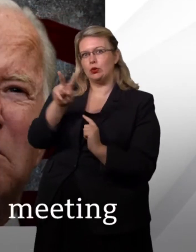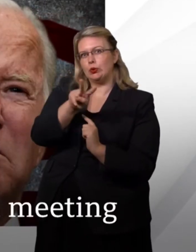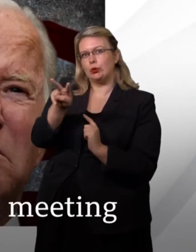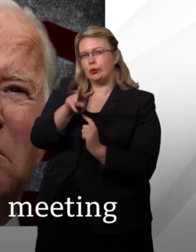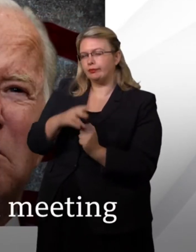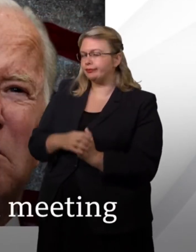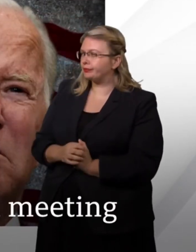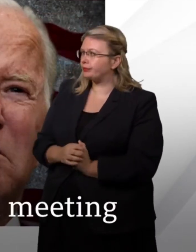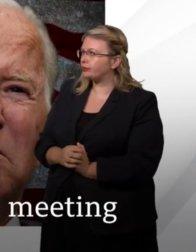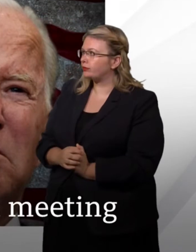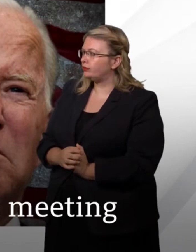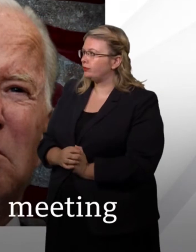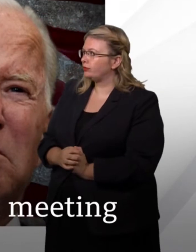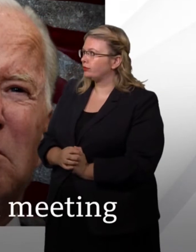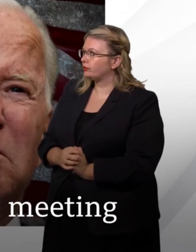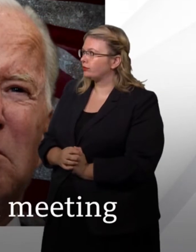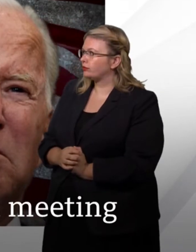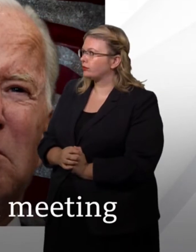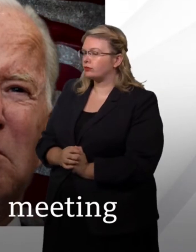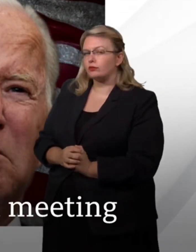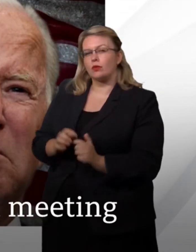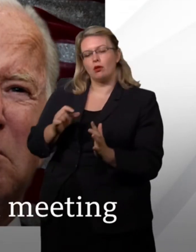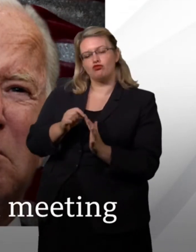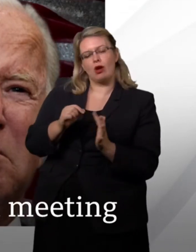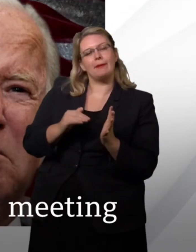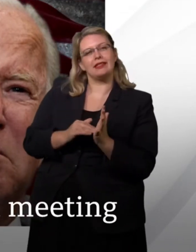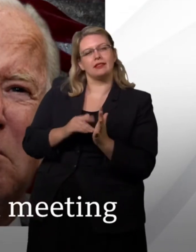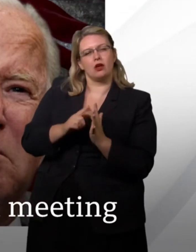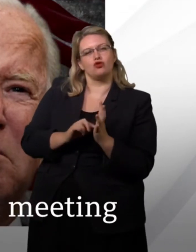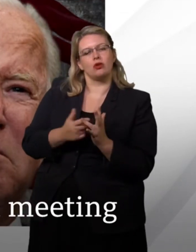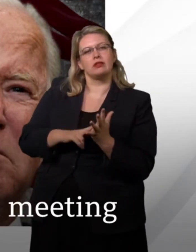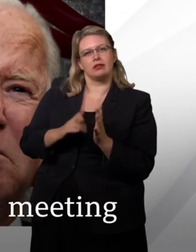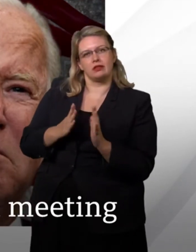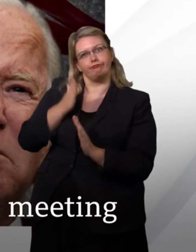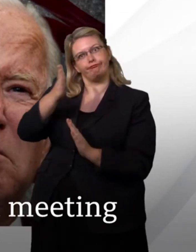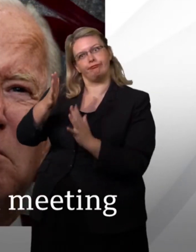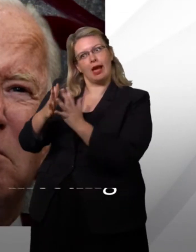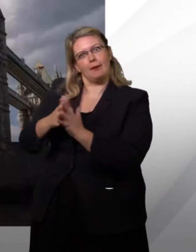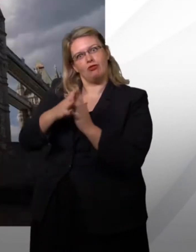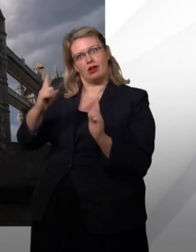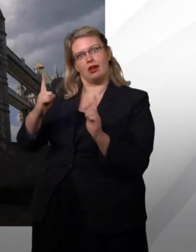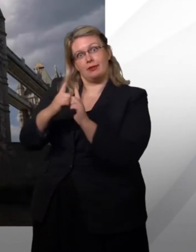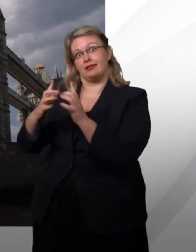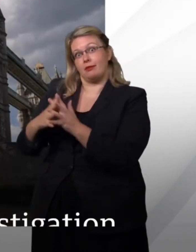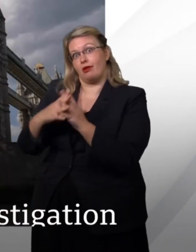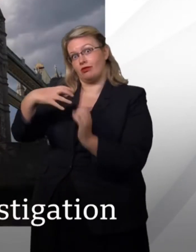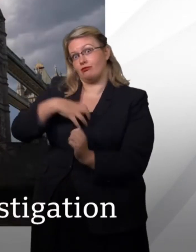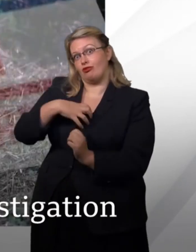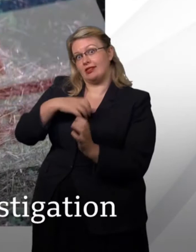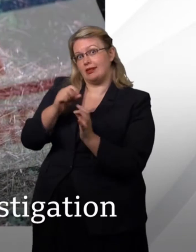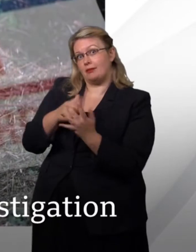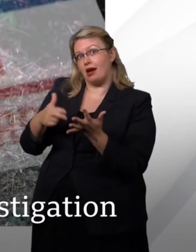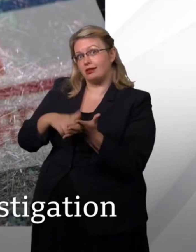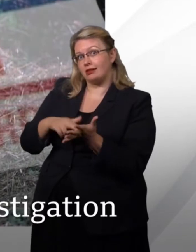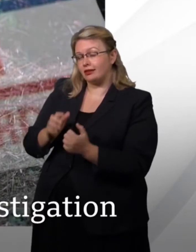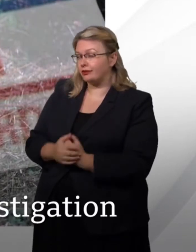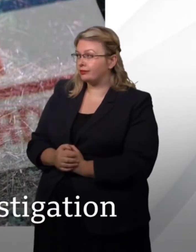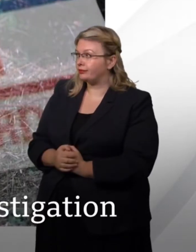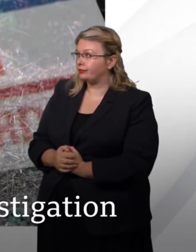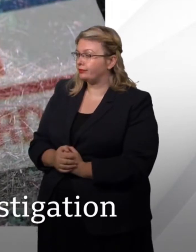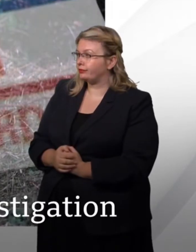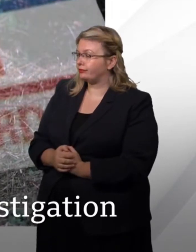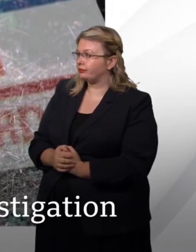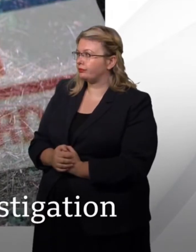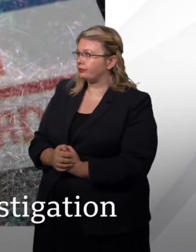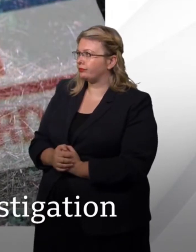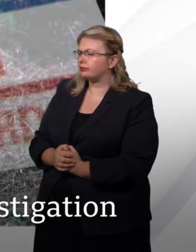Boris Johnson meets President Biden today, the first time they've had talks at the White House. The boy whose body was